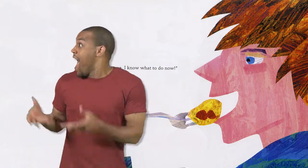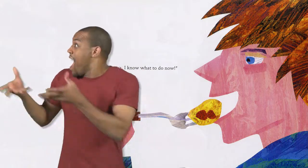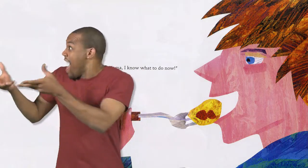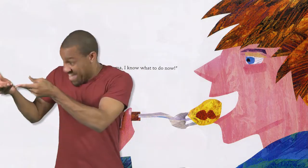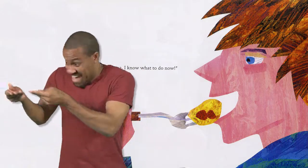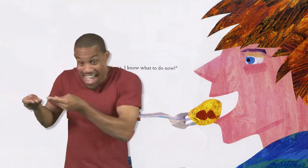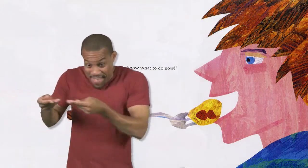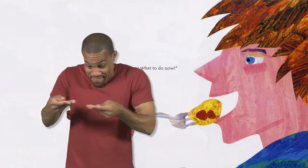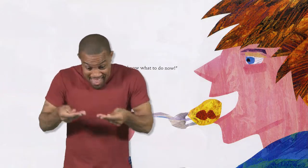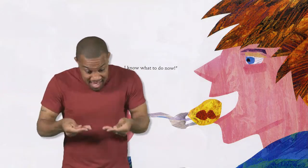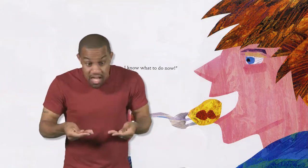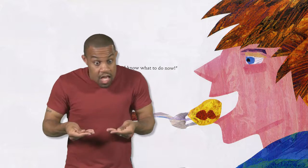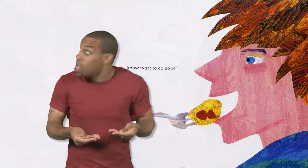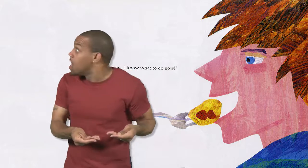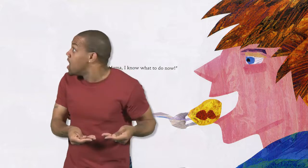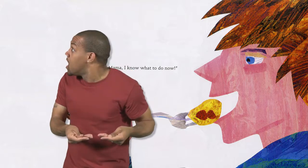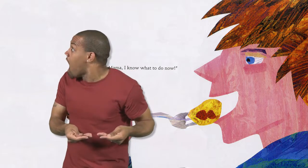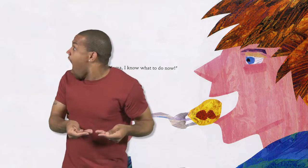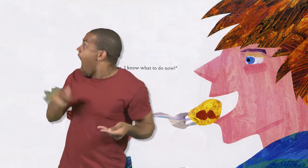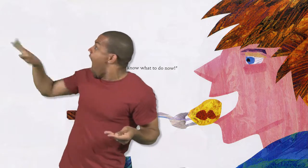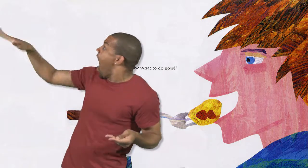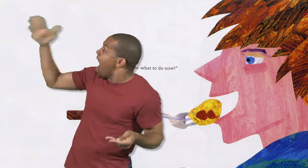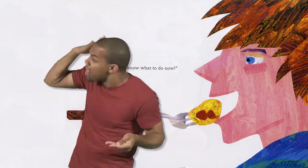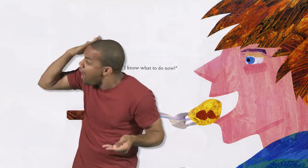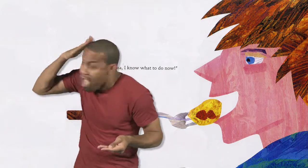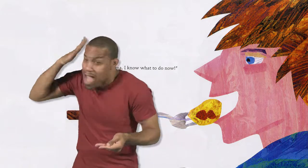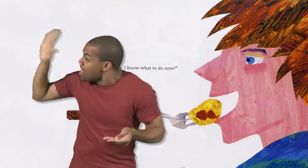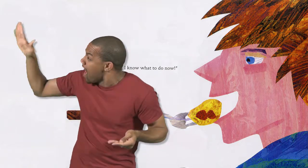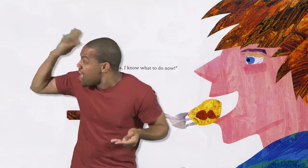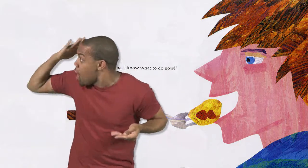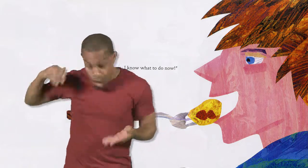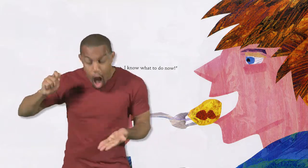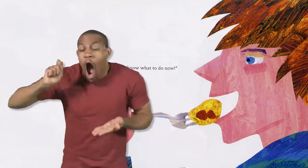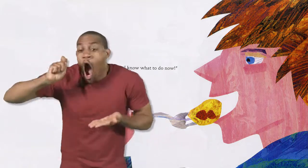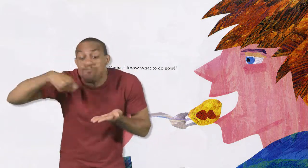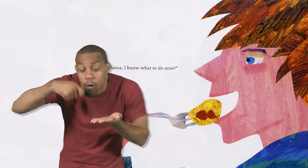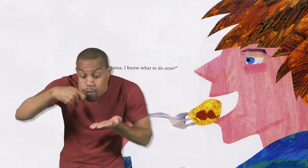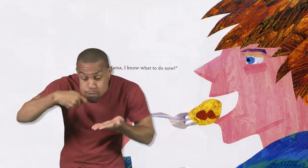Oh, Mama I know what to do now Oh,